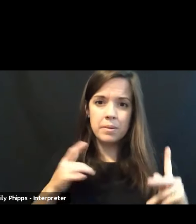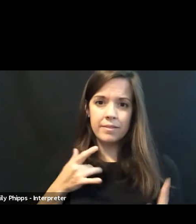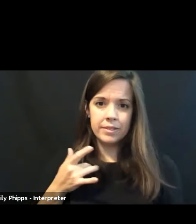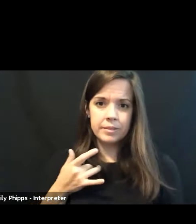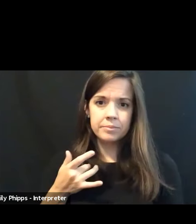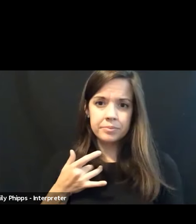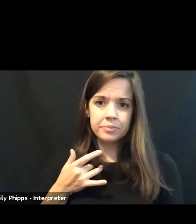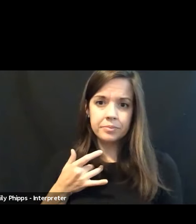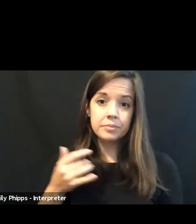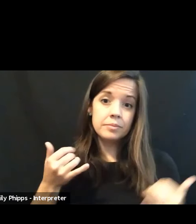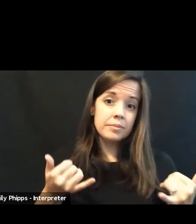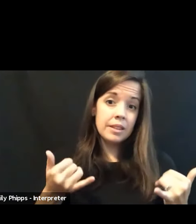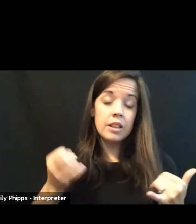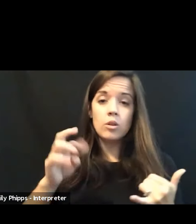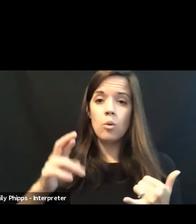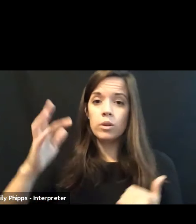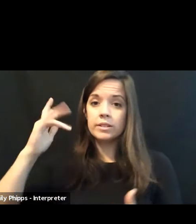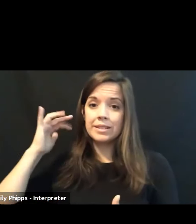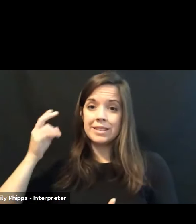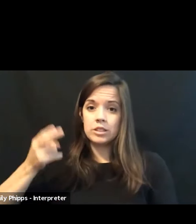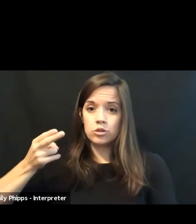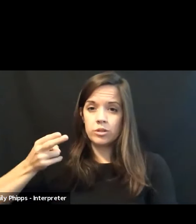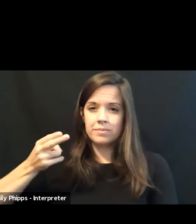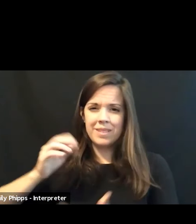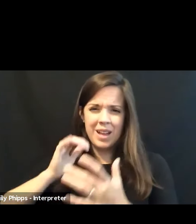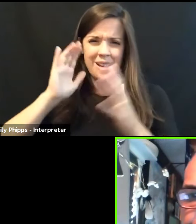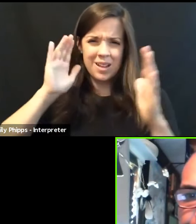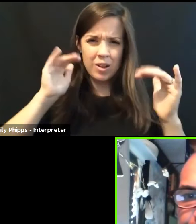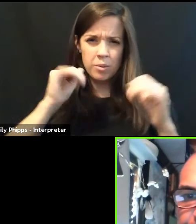or historically. I hope it makes sense.